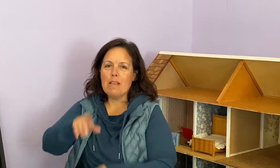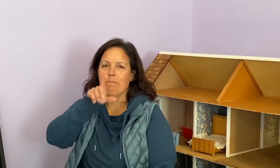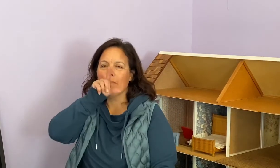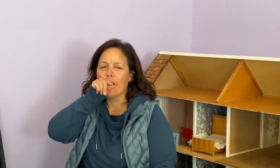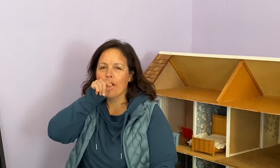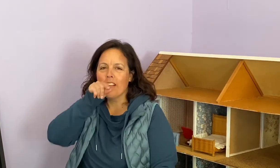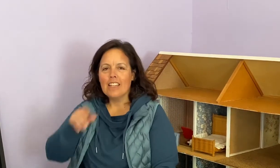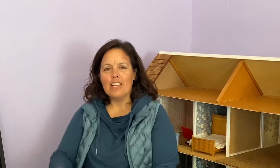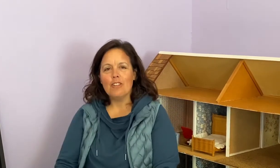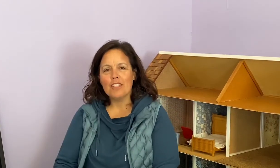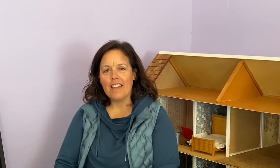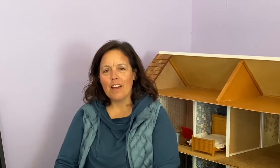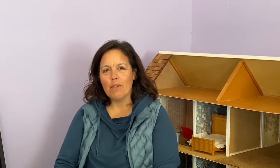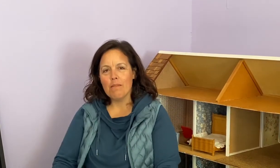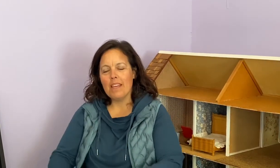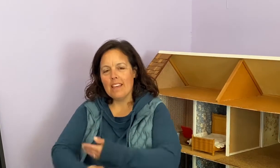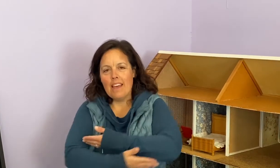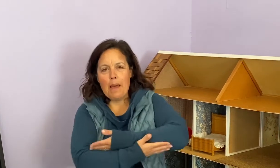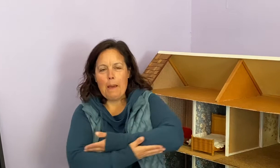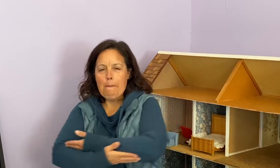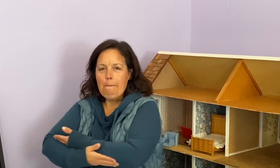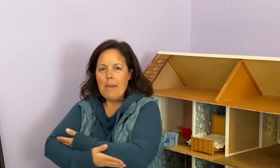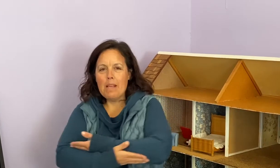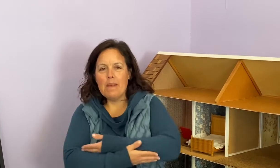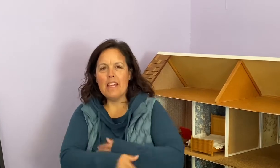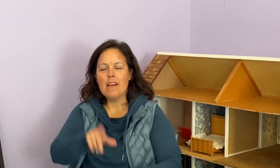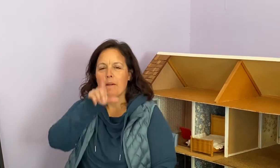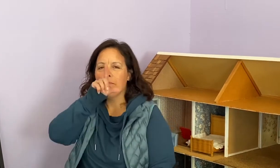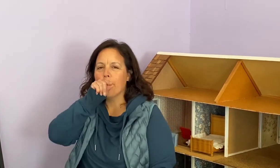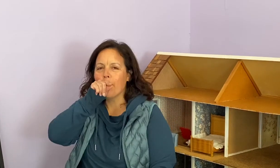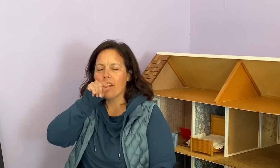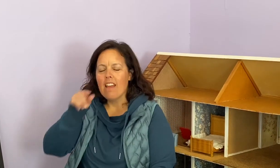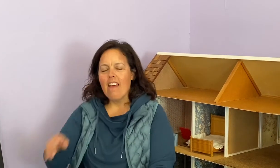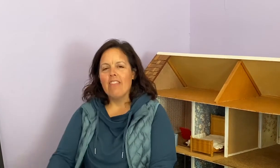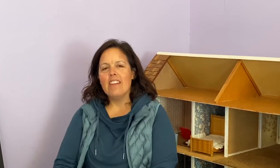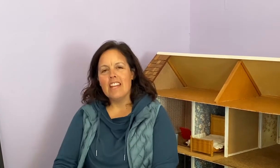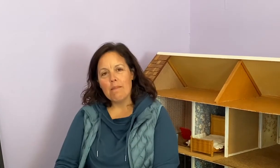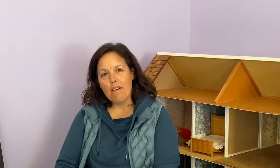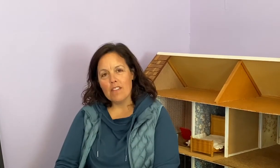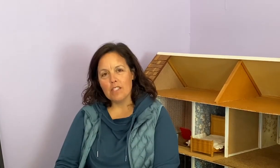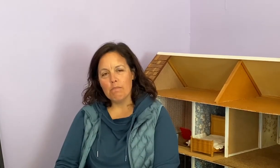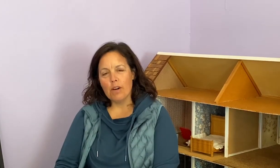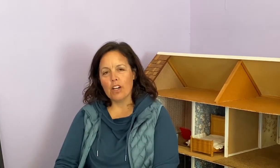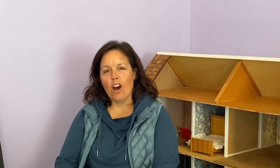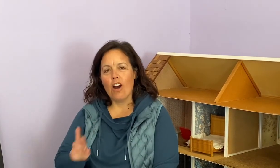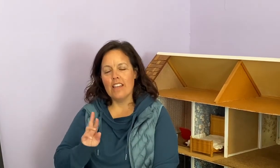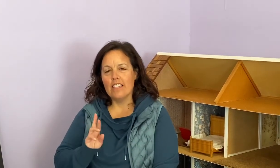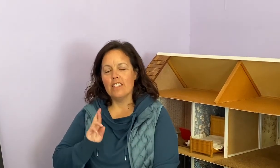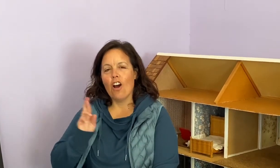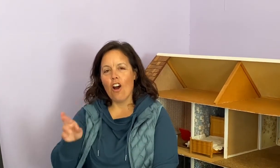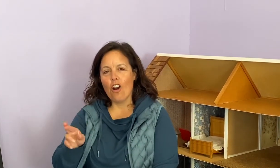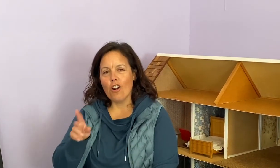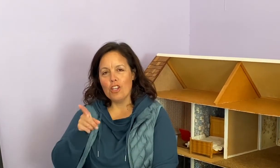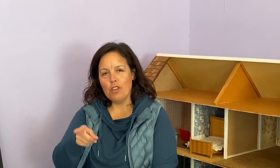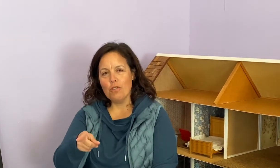Bird. Can you sign that with me? Baby Bird. The name of this book is Are You